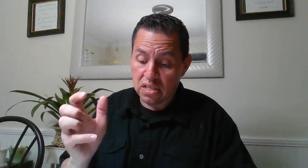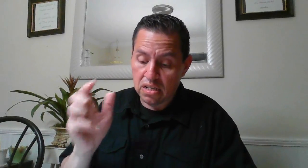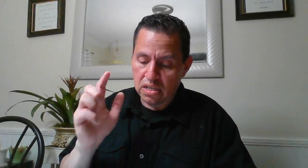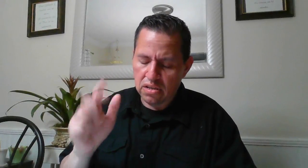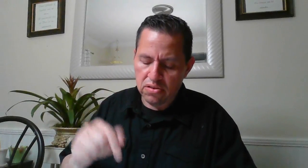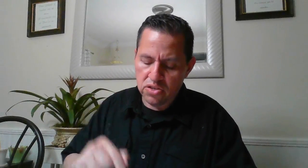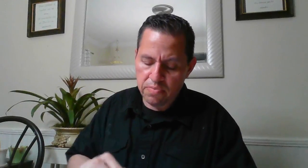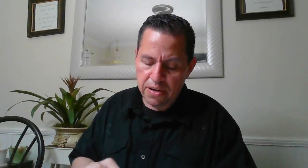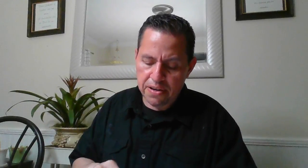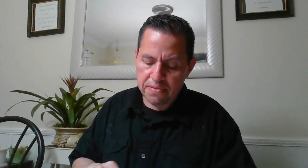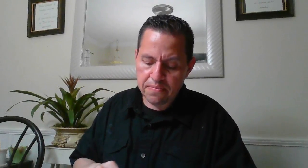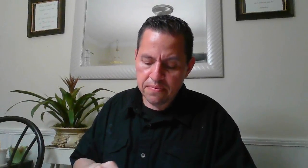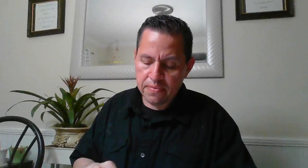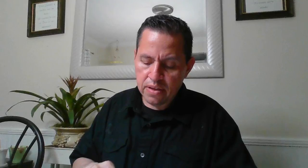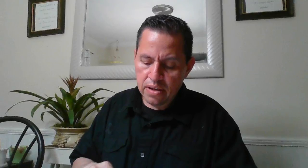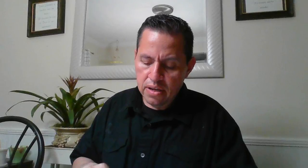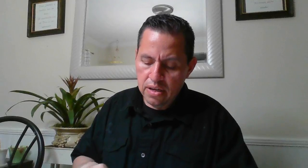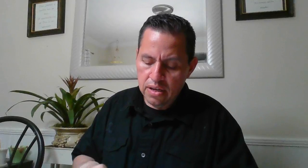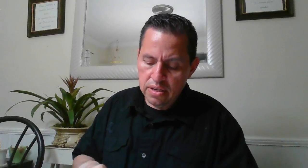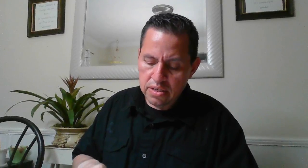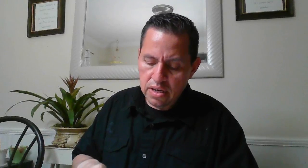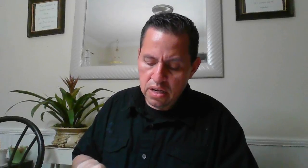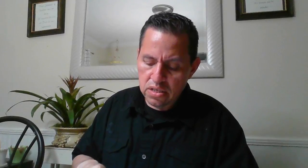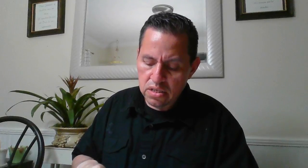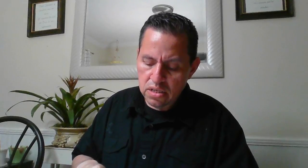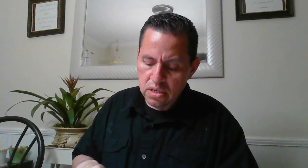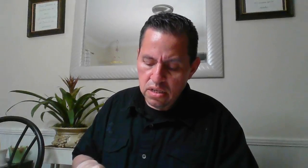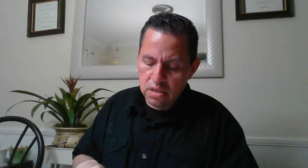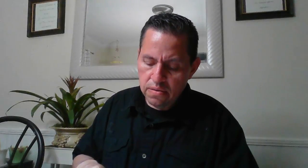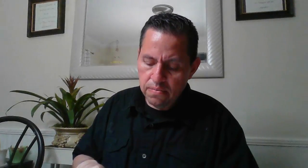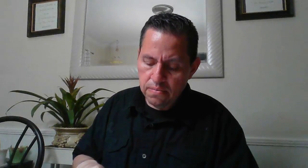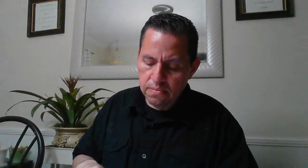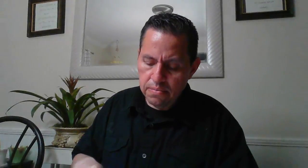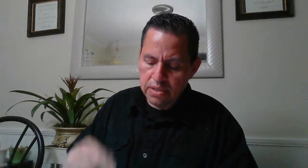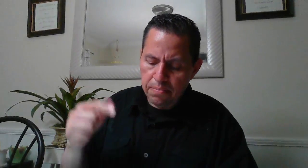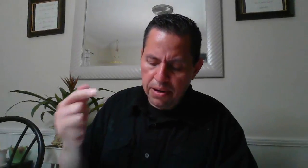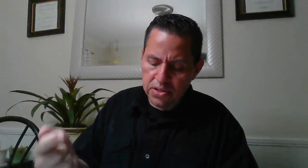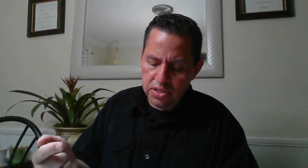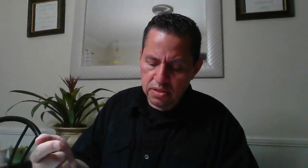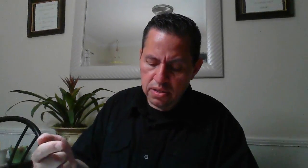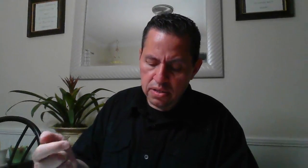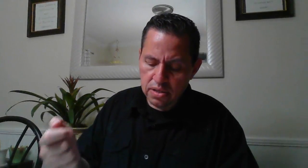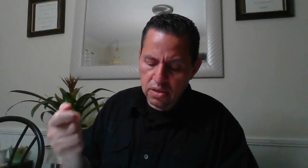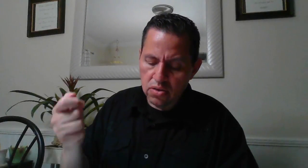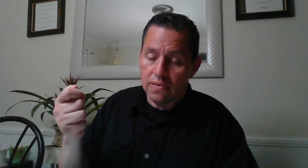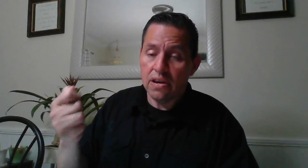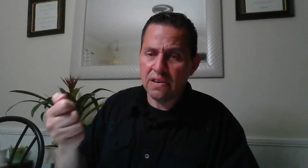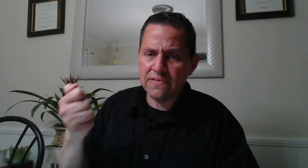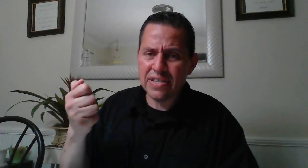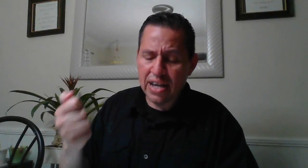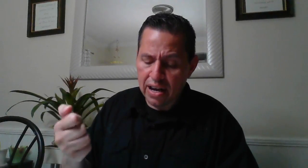son and the holy spirit it says but the person who loves god